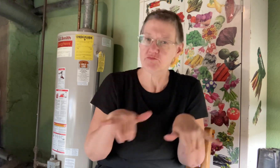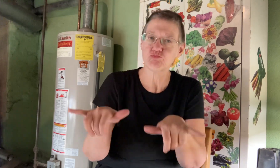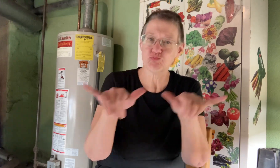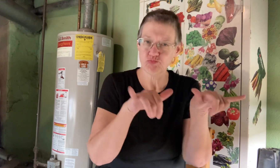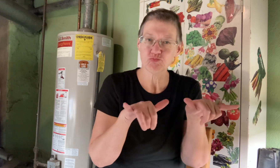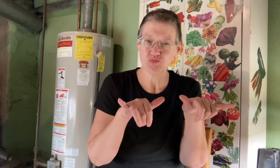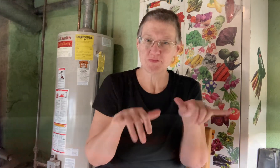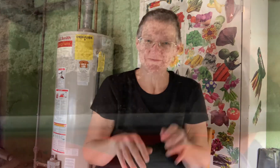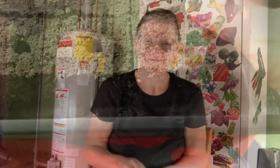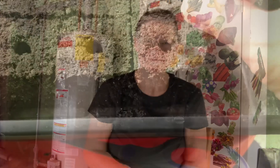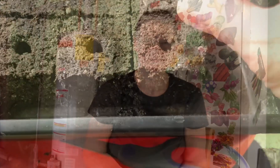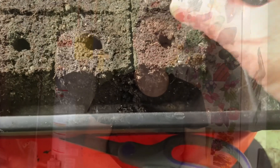that's going to be pretty standard